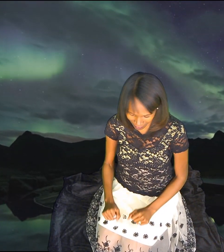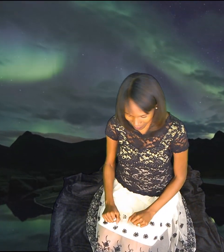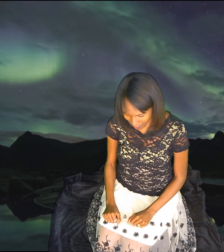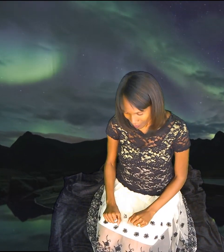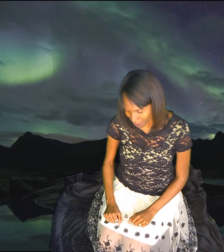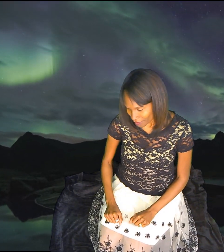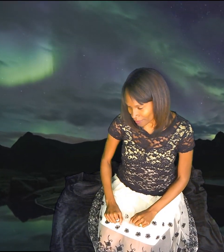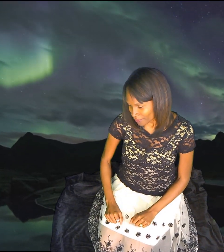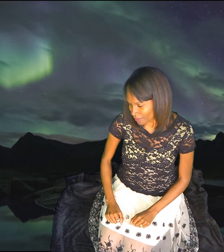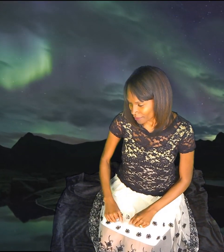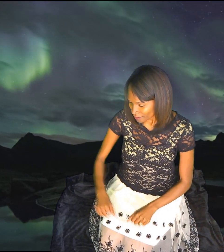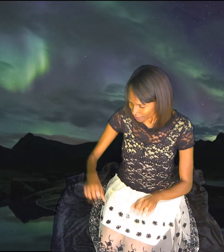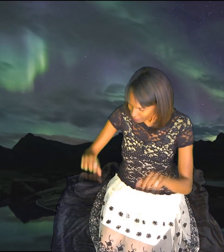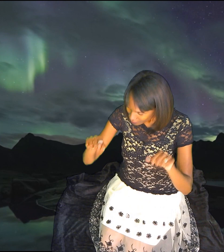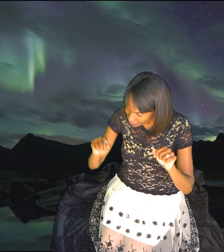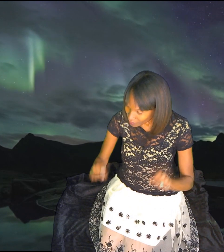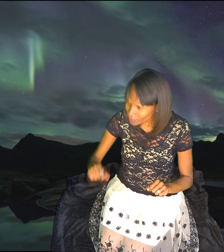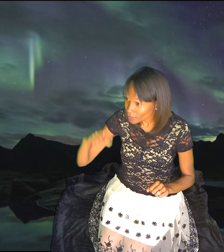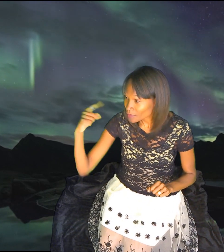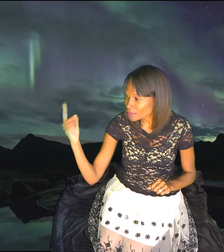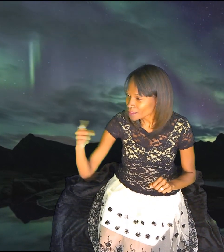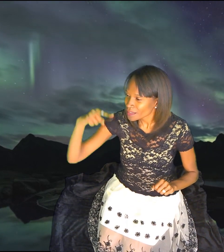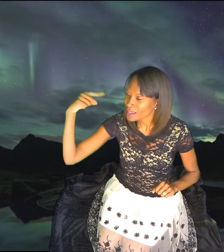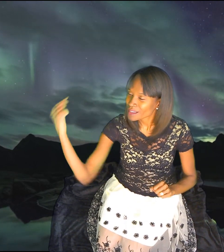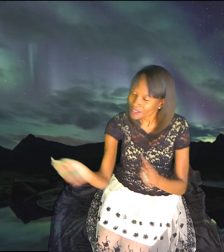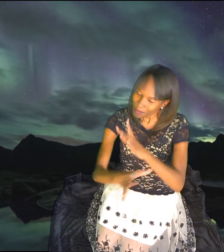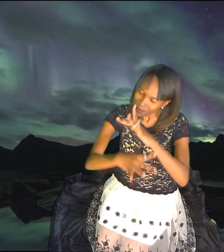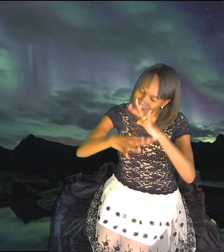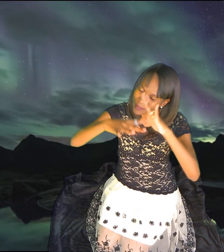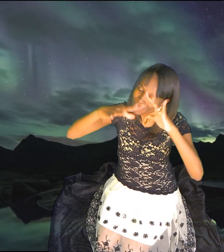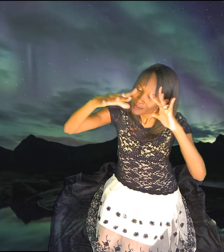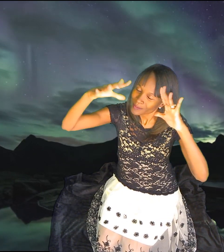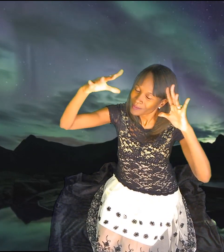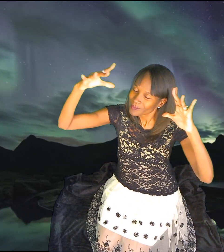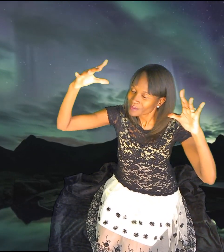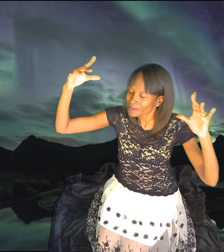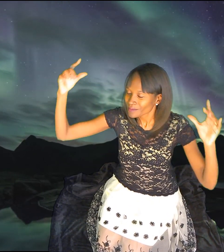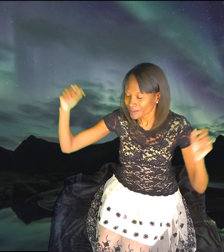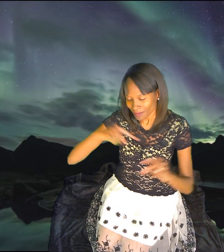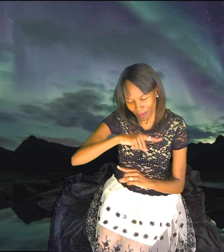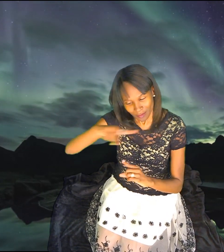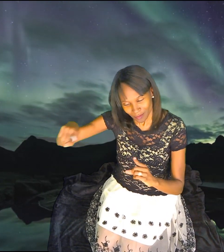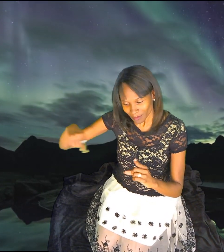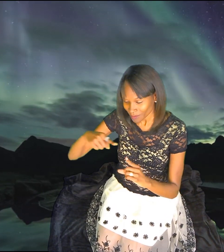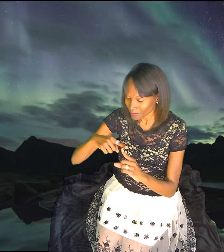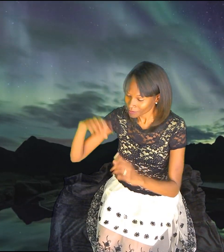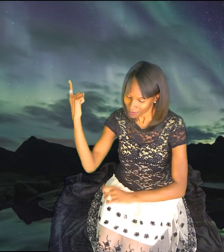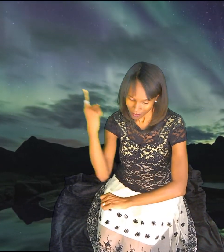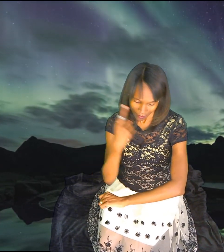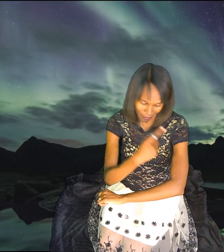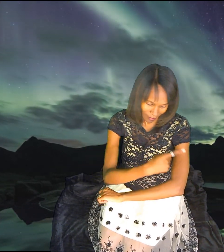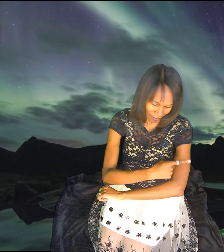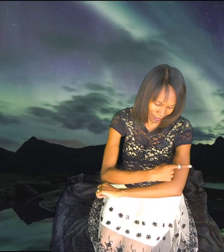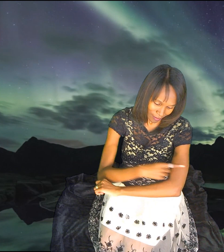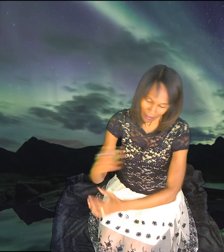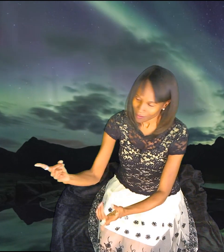I can only imagine When that day comes